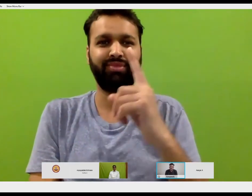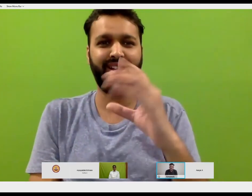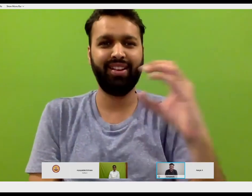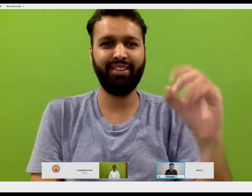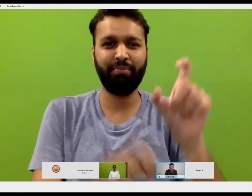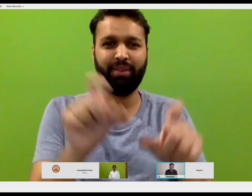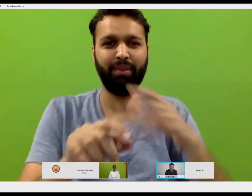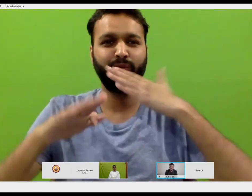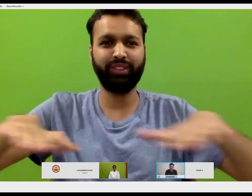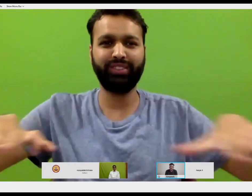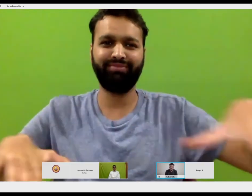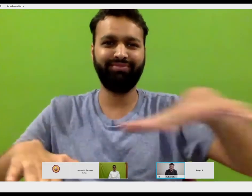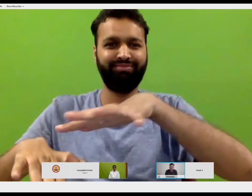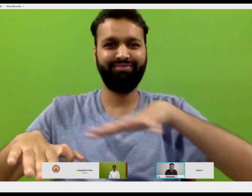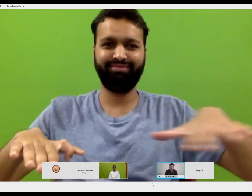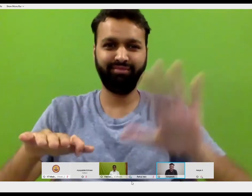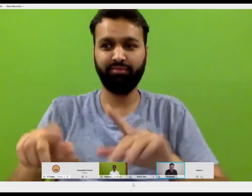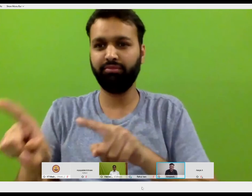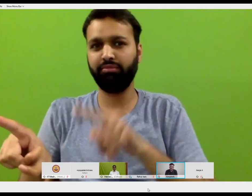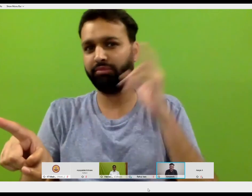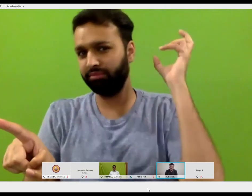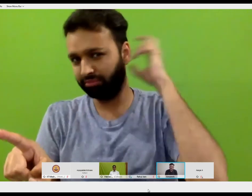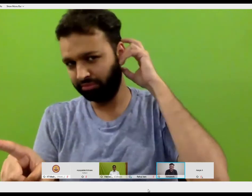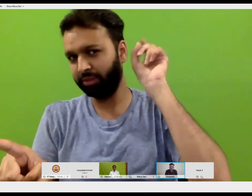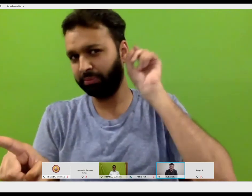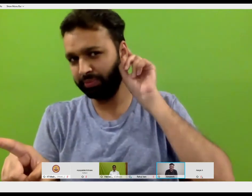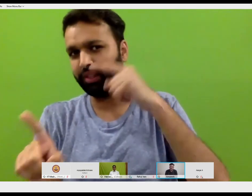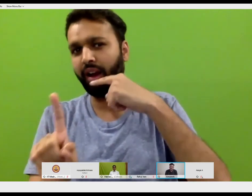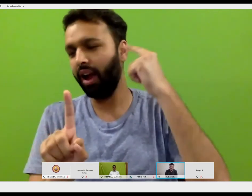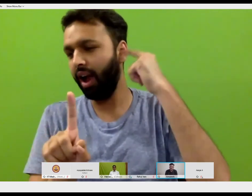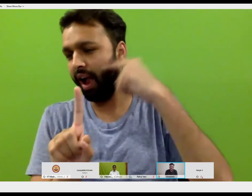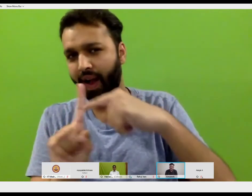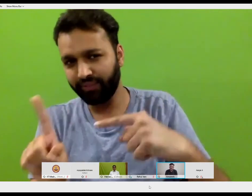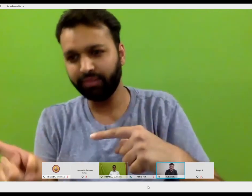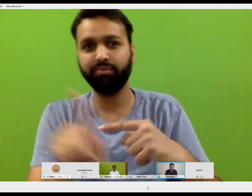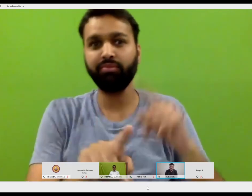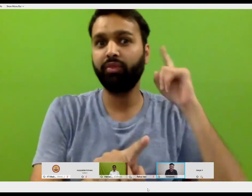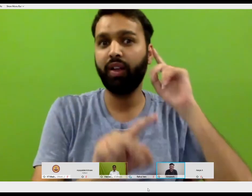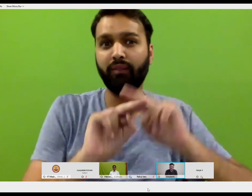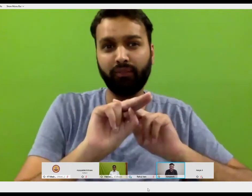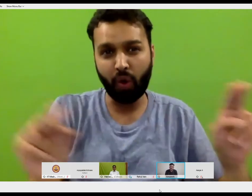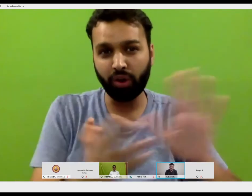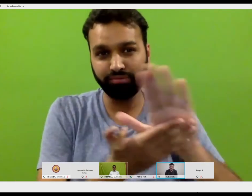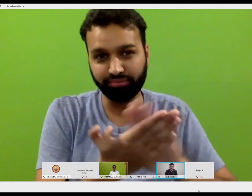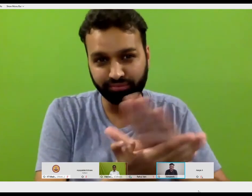like these kind of children, for example, we have 100 children in class, and then we have